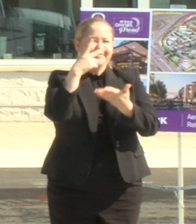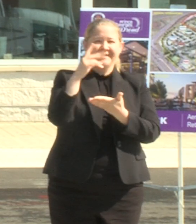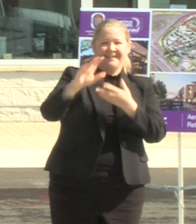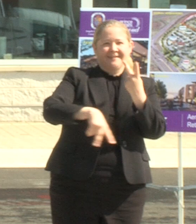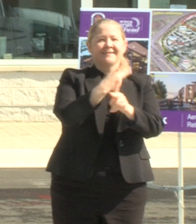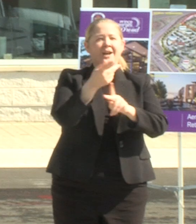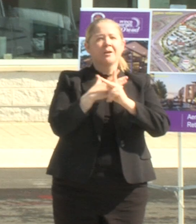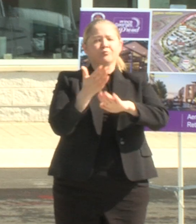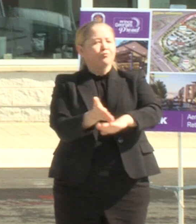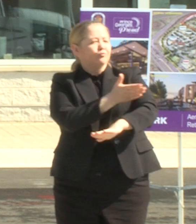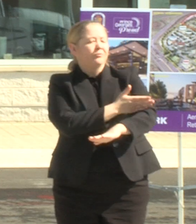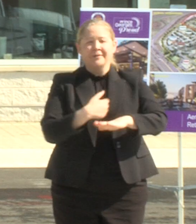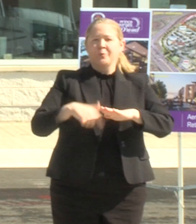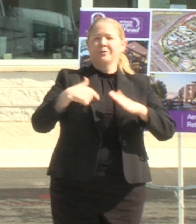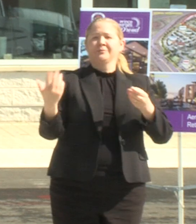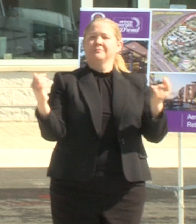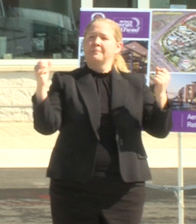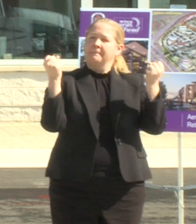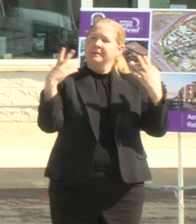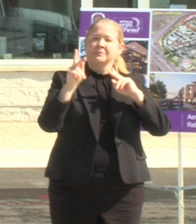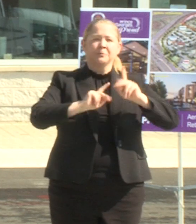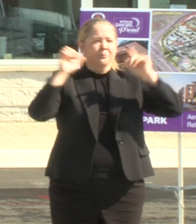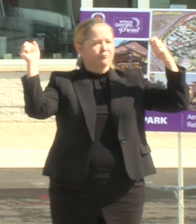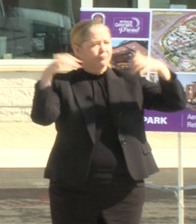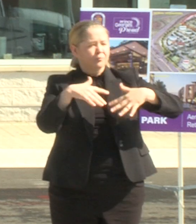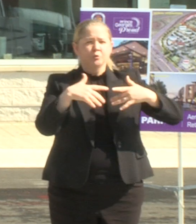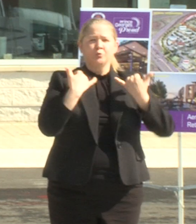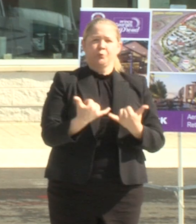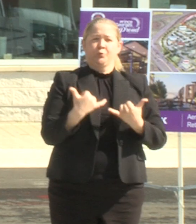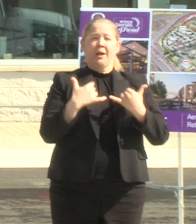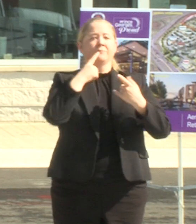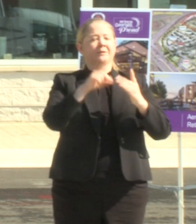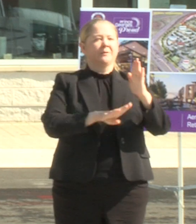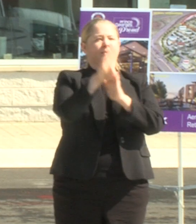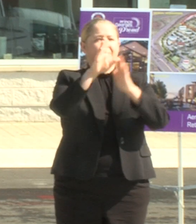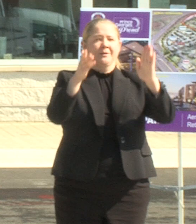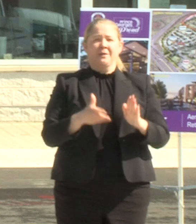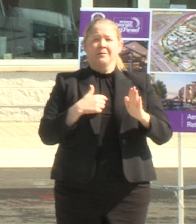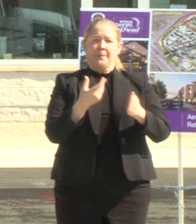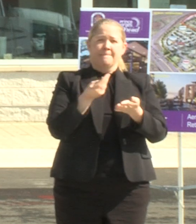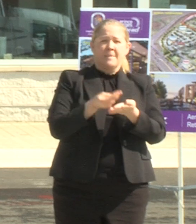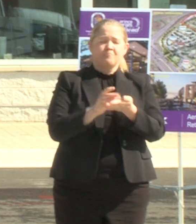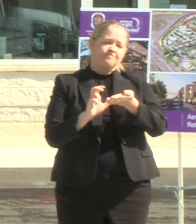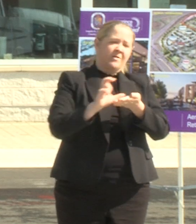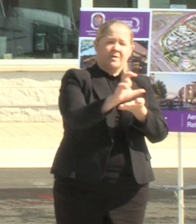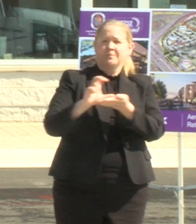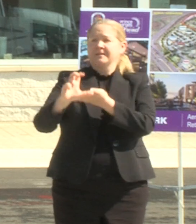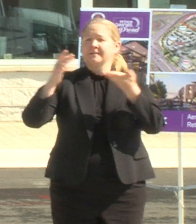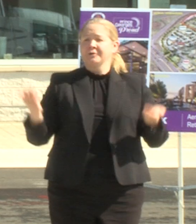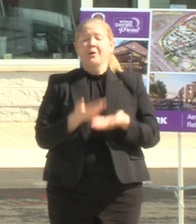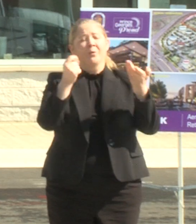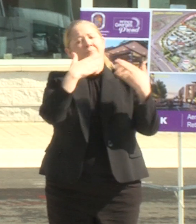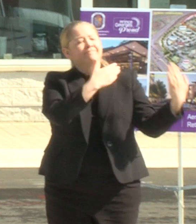and we're joined today by so many of the developers who are making critical investments here and I want to thank all of them I